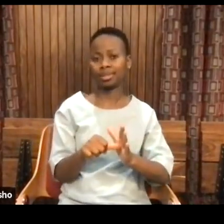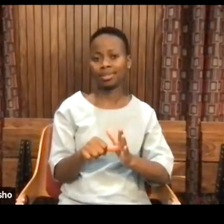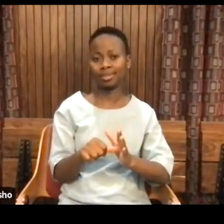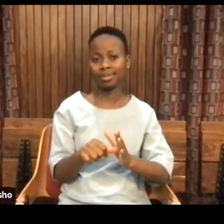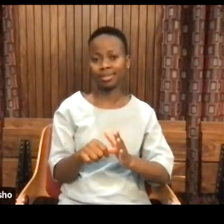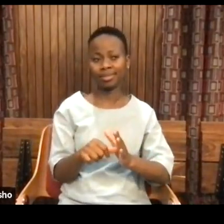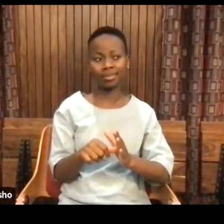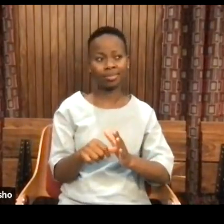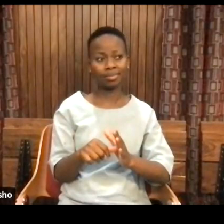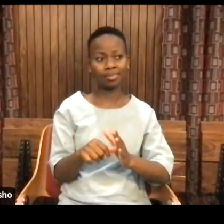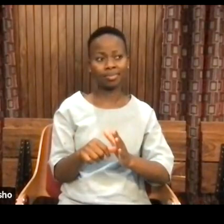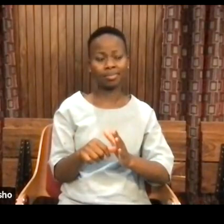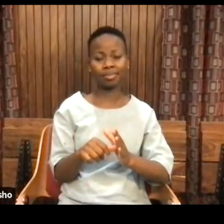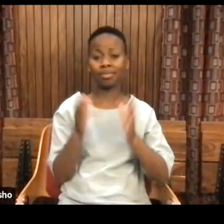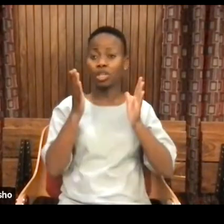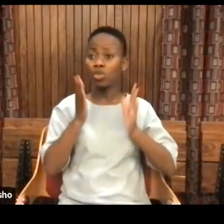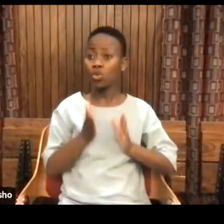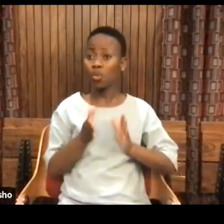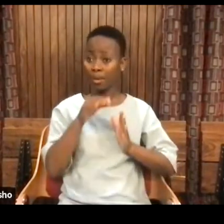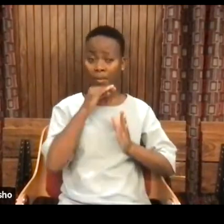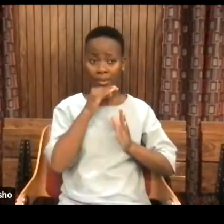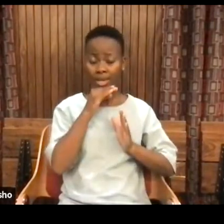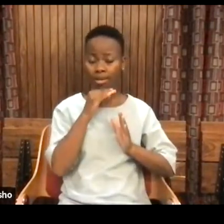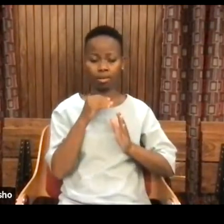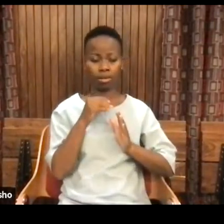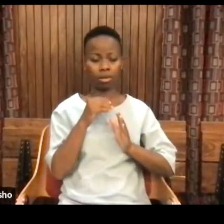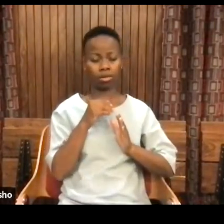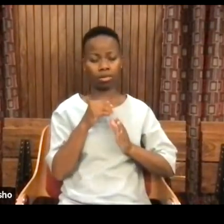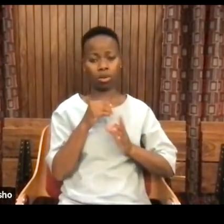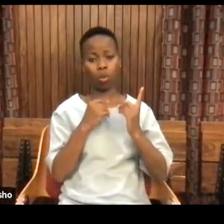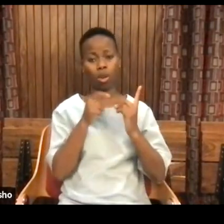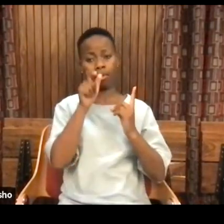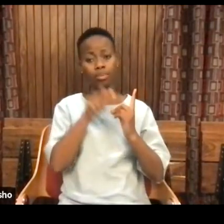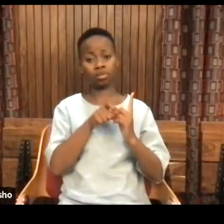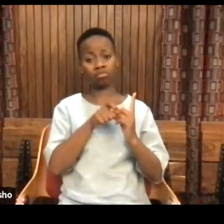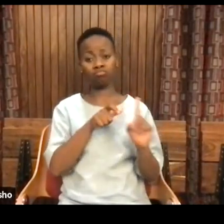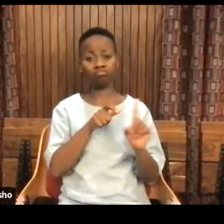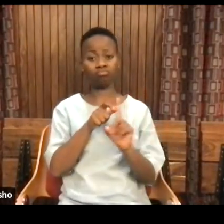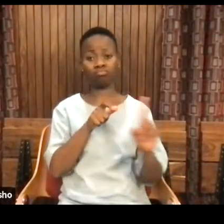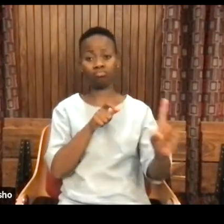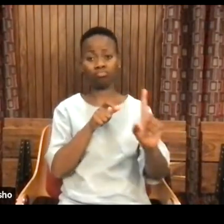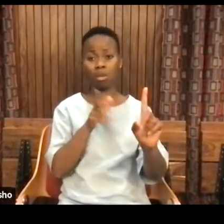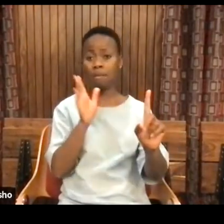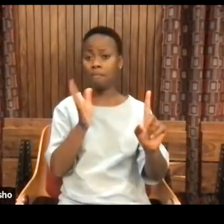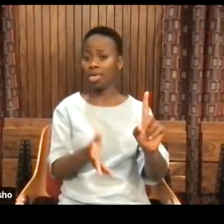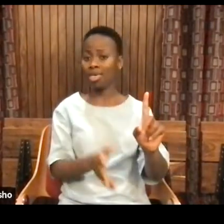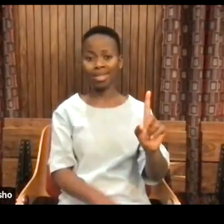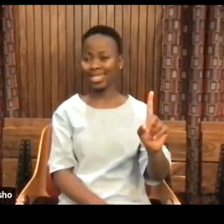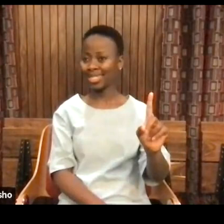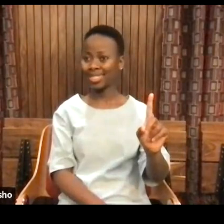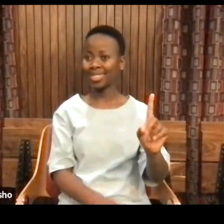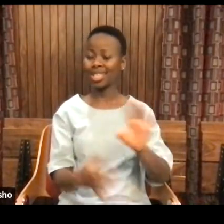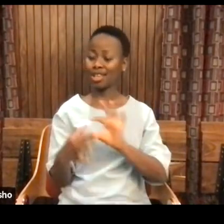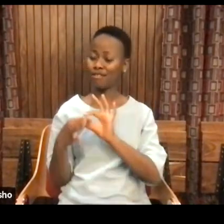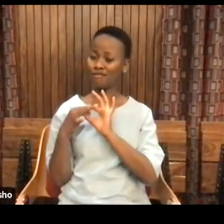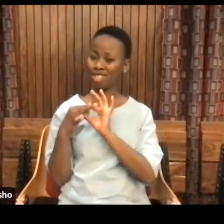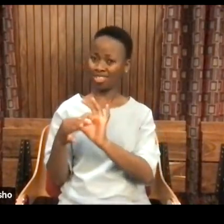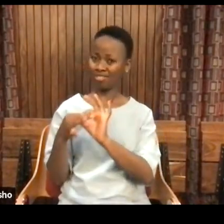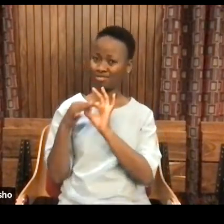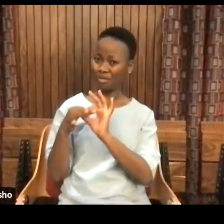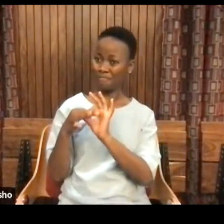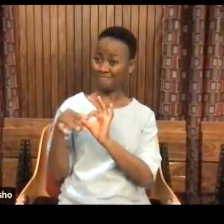not that the human is just this thing walking around. It's that it's the relations through which we are rendered